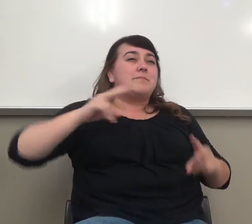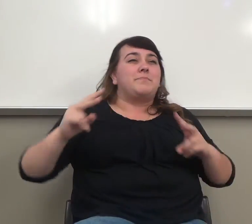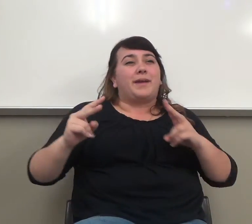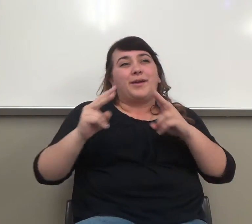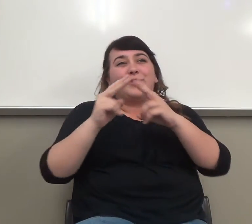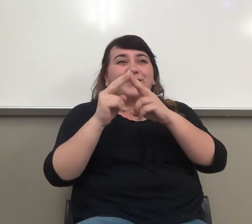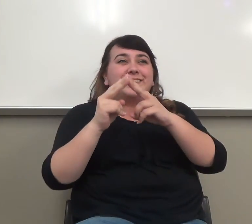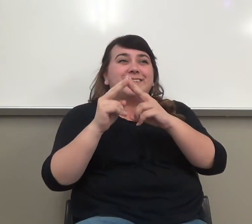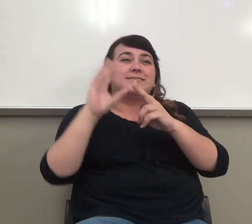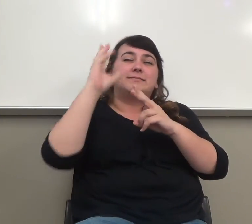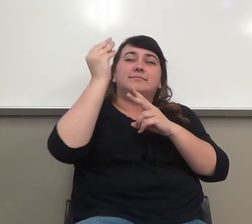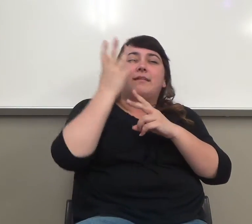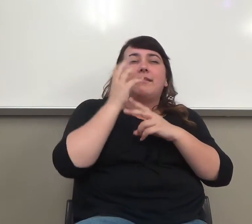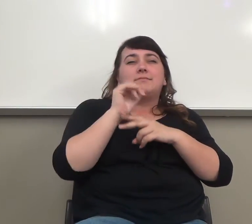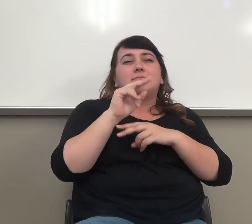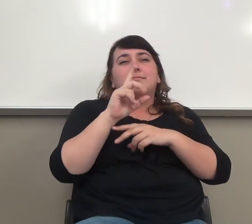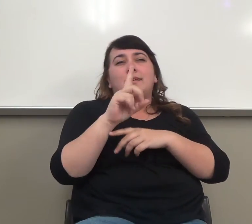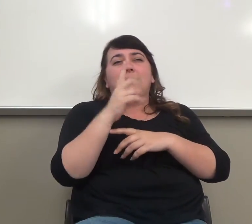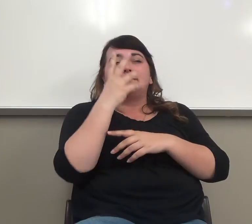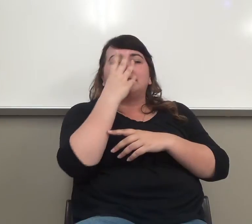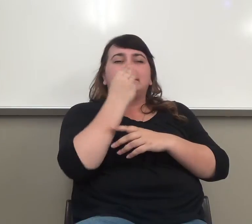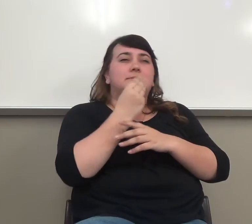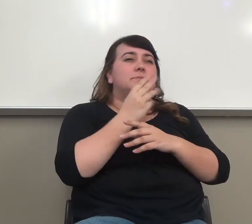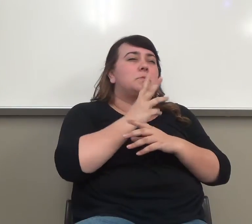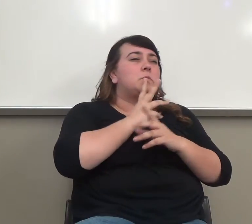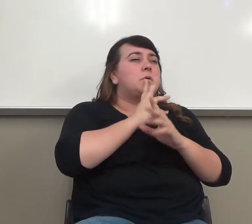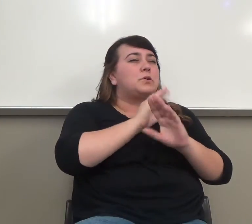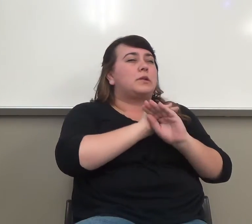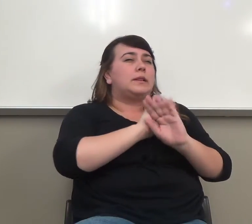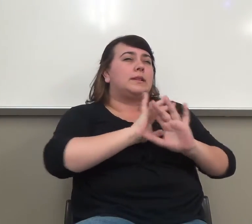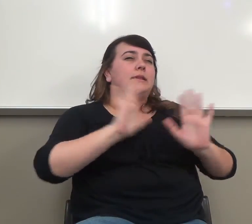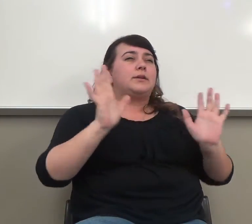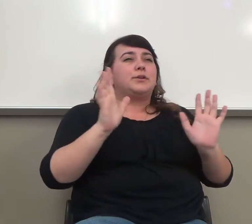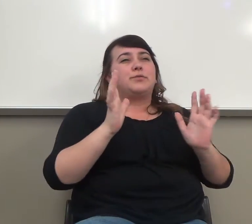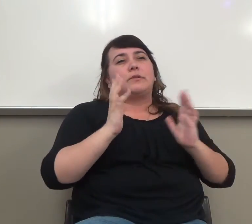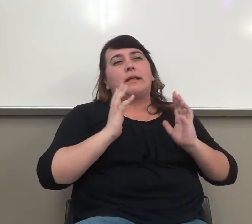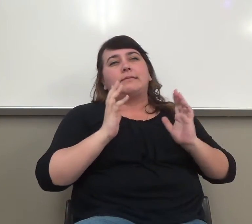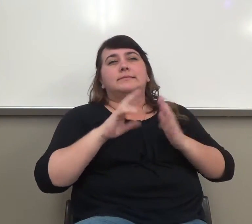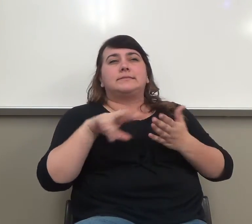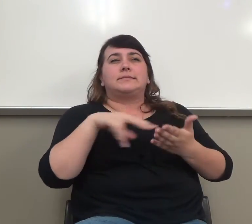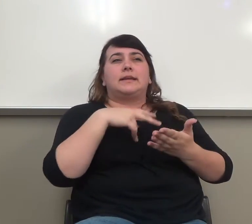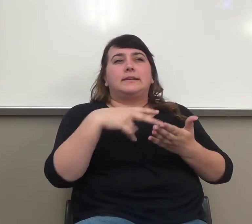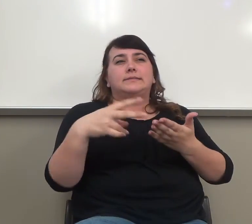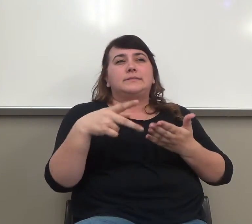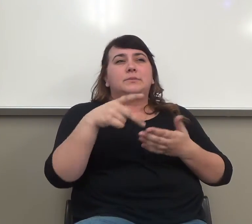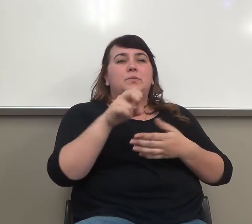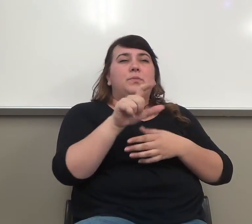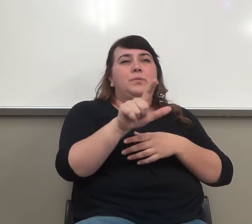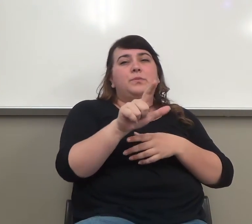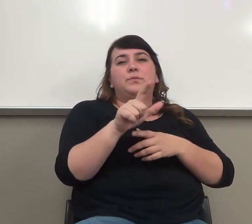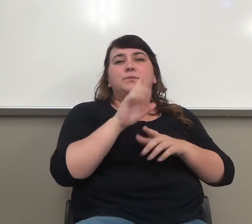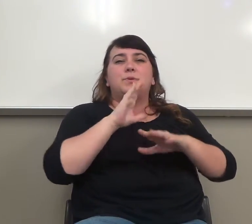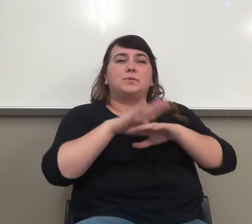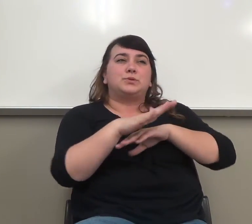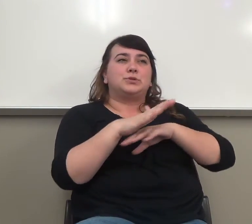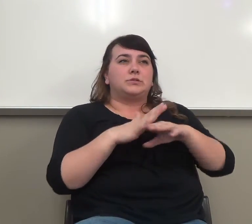sun, sand, sleeping, clear water, relaxing, dancing, hotels, pools, and ocean. Is she going to be able to write about